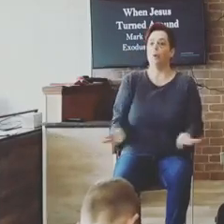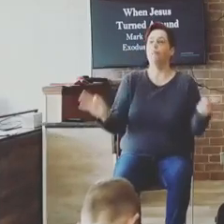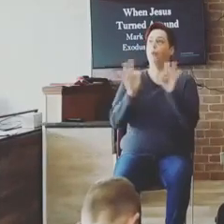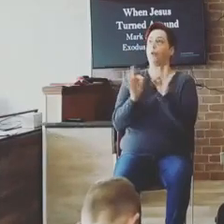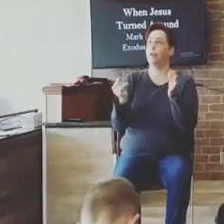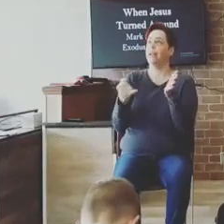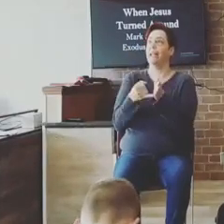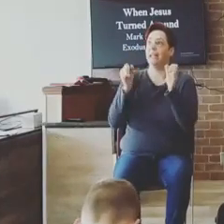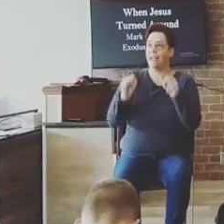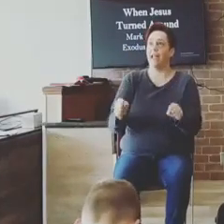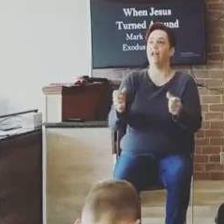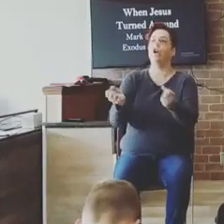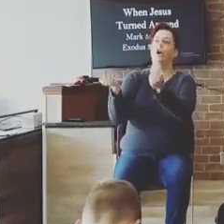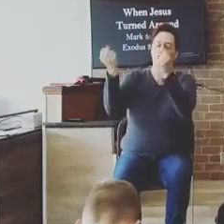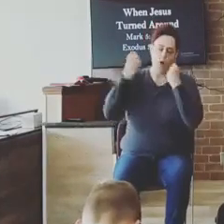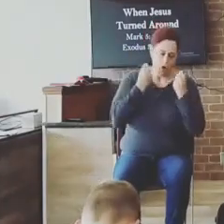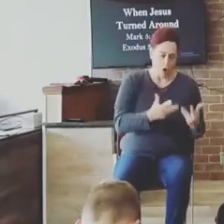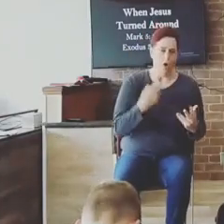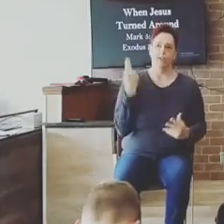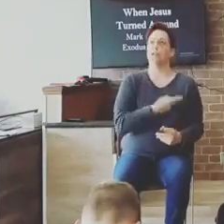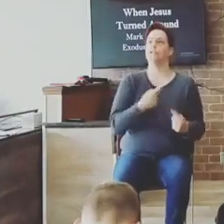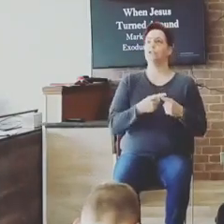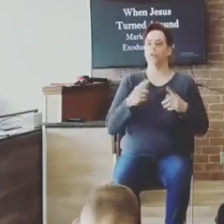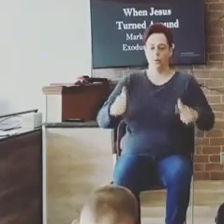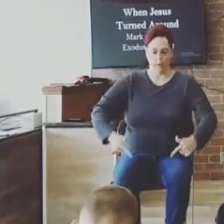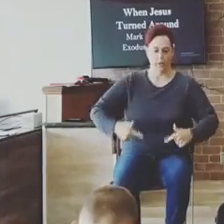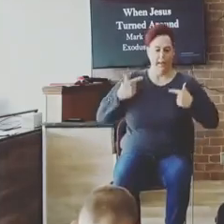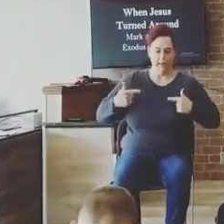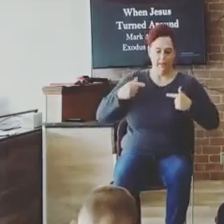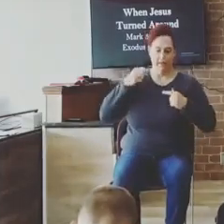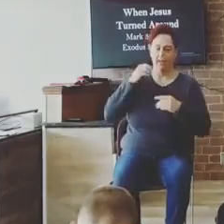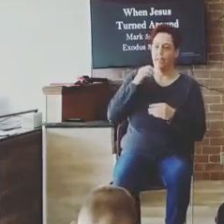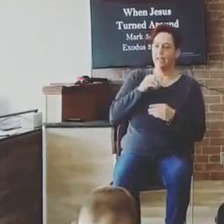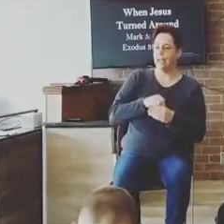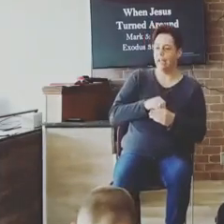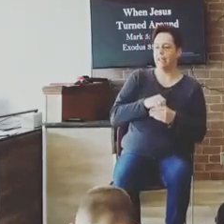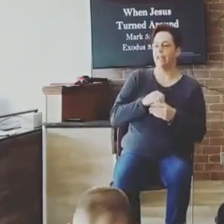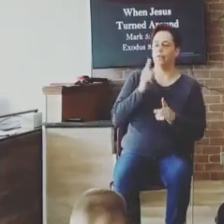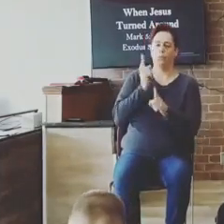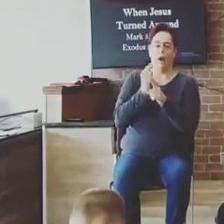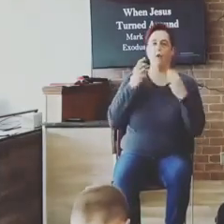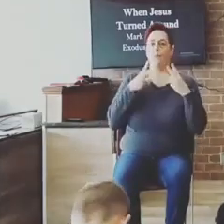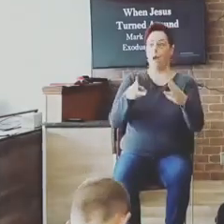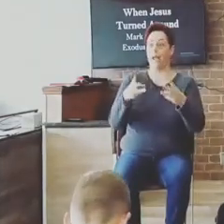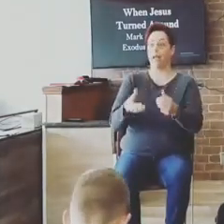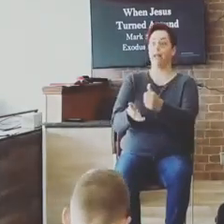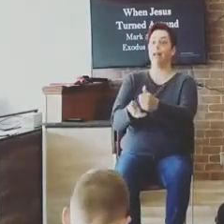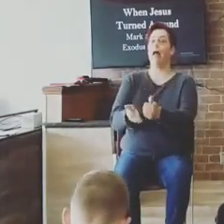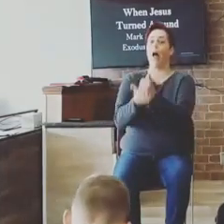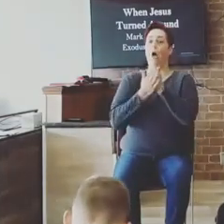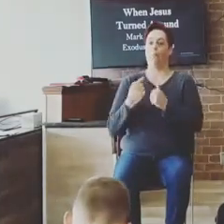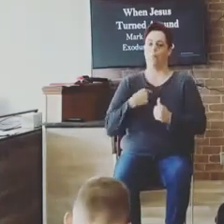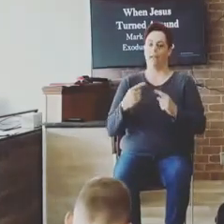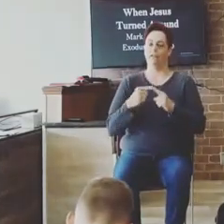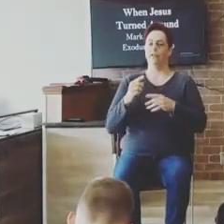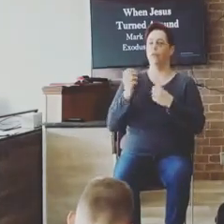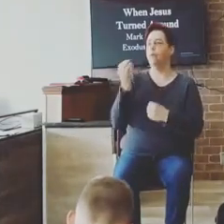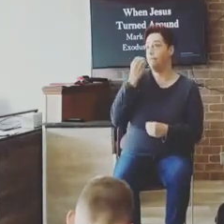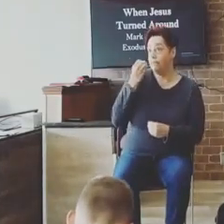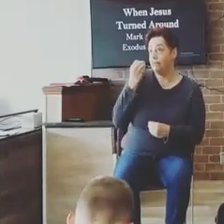I pray that you use me, empty my mind out. Let me be able to feed your sheep today. In Jesus' name we pray.